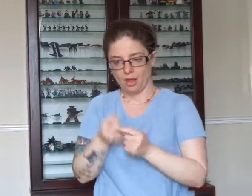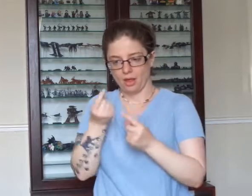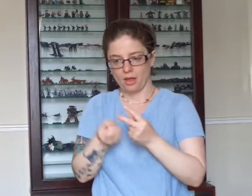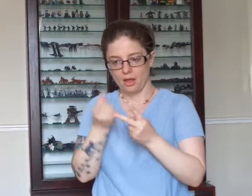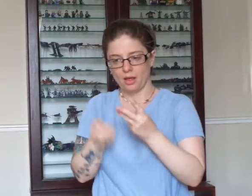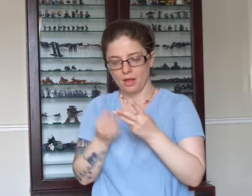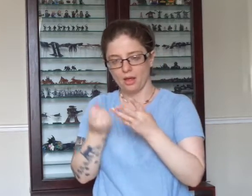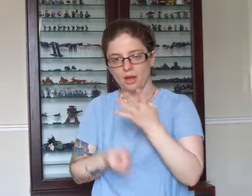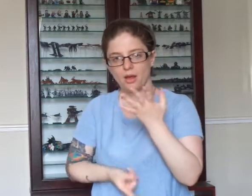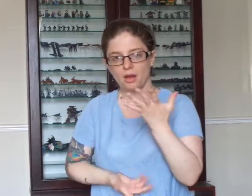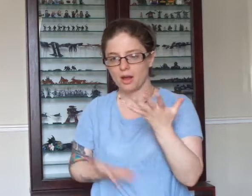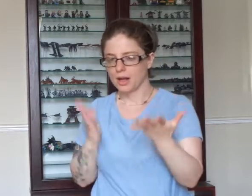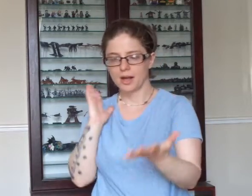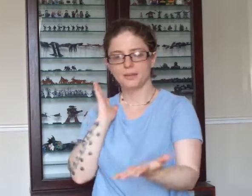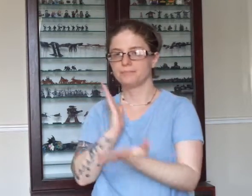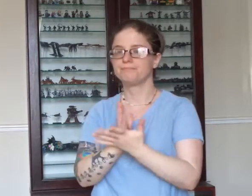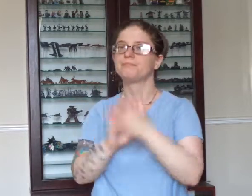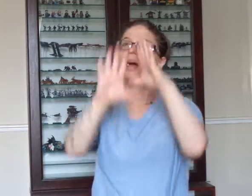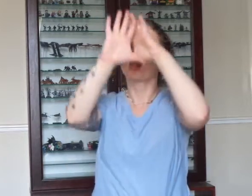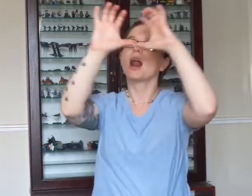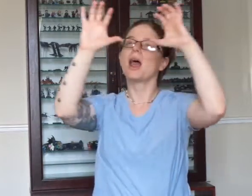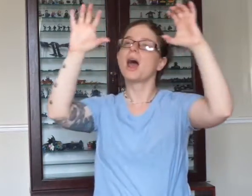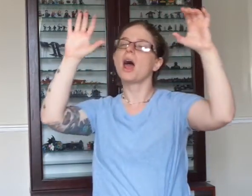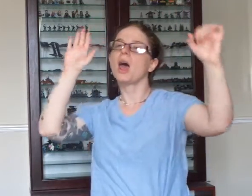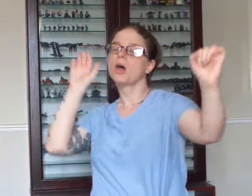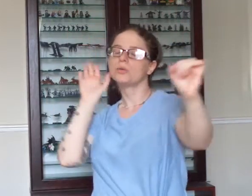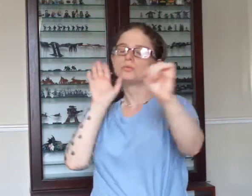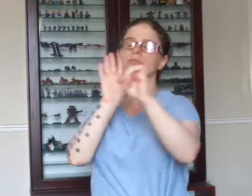but clouds got in my way.